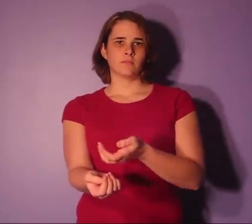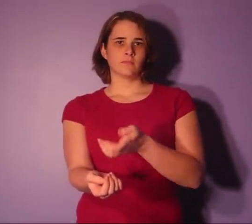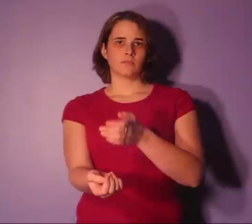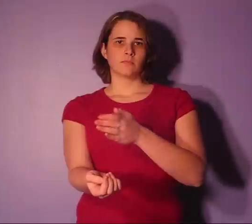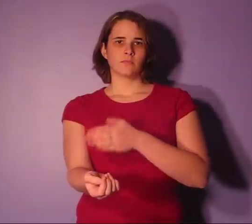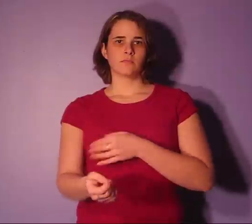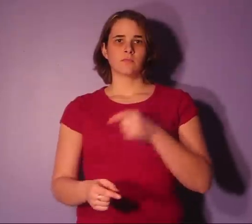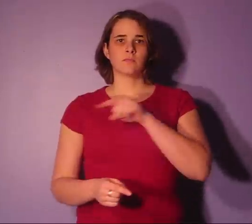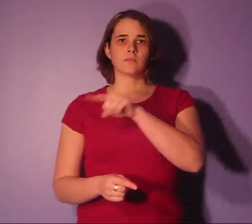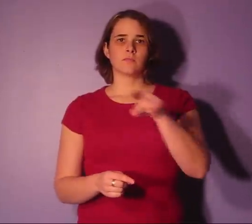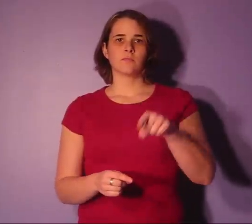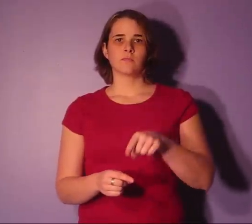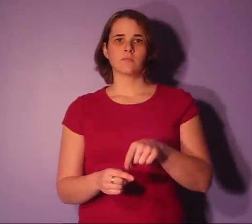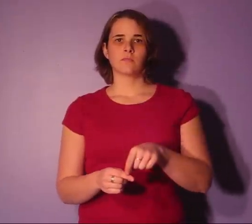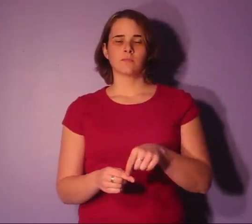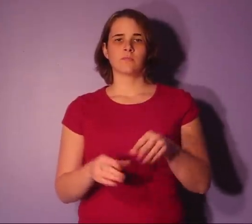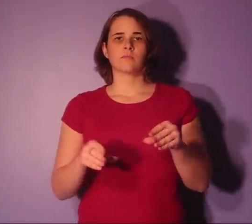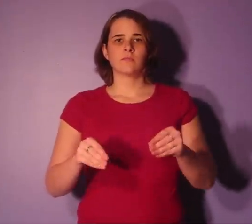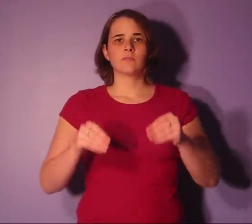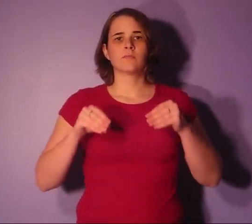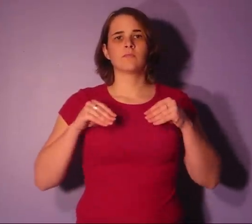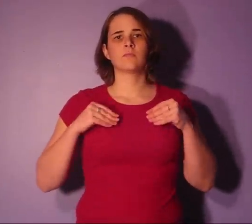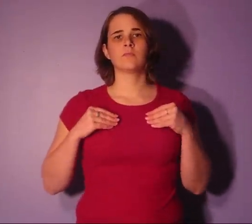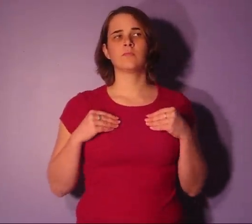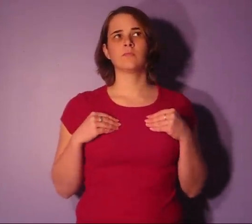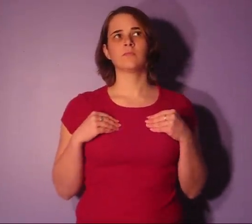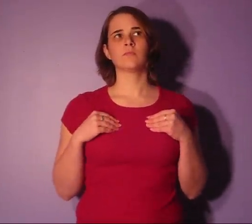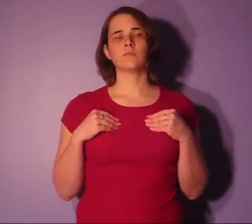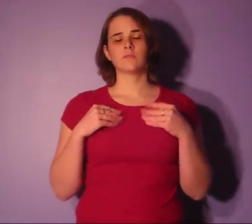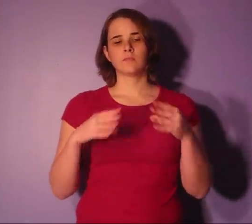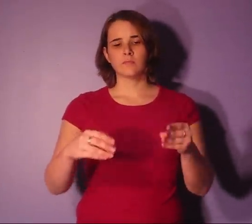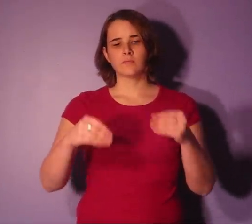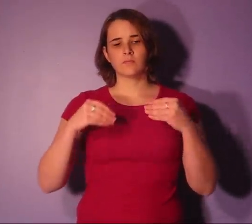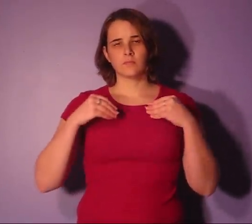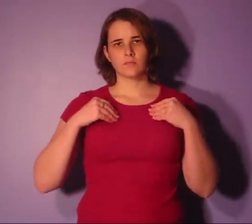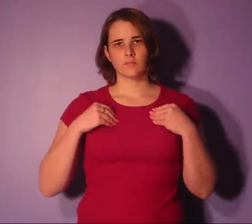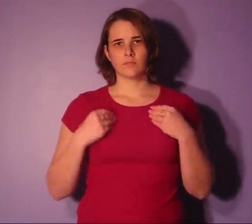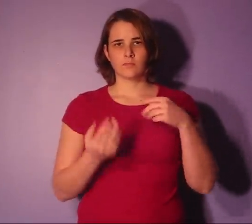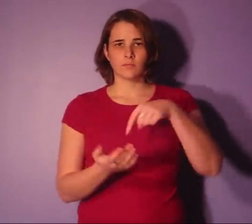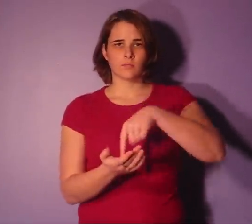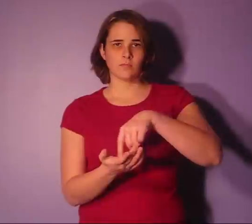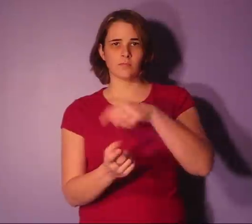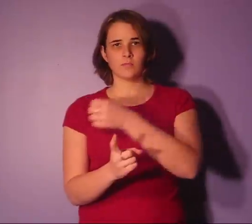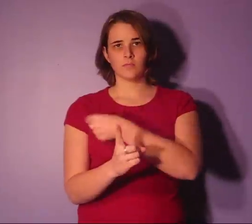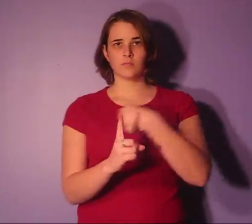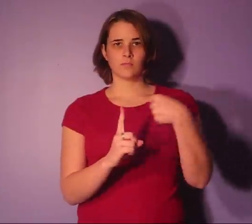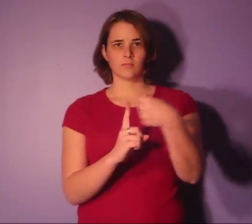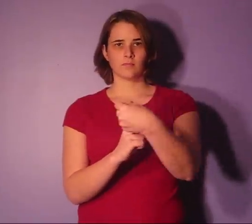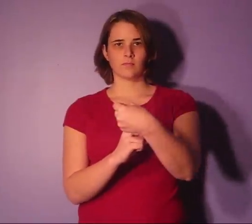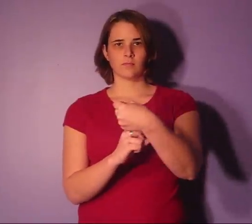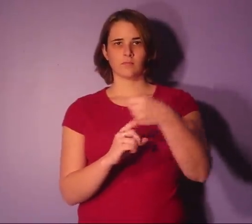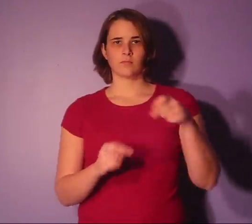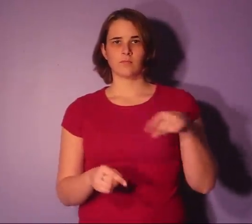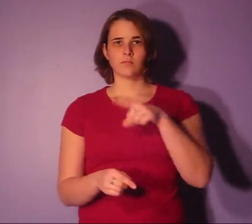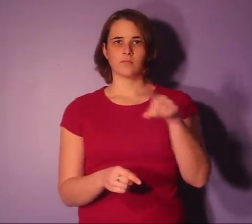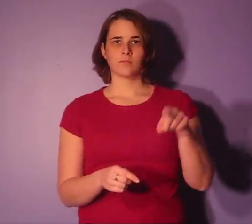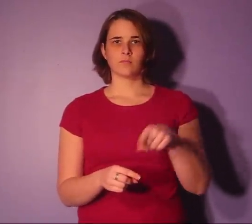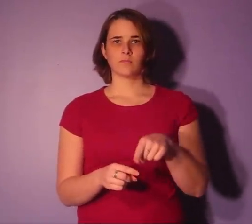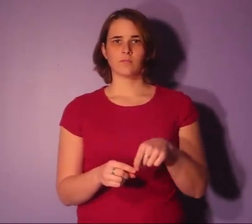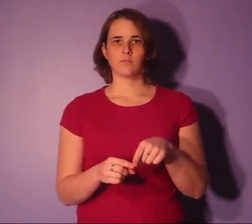When I come to terms, to terms with this When I